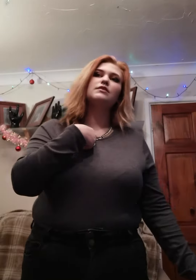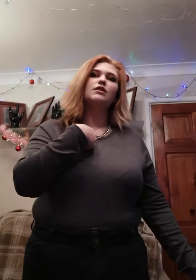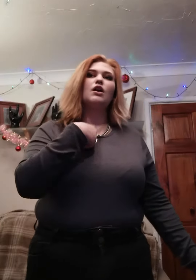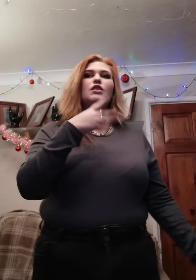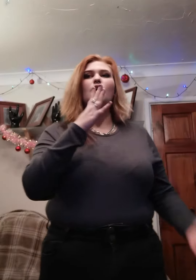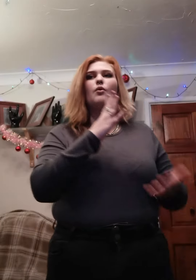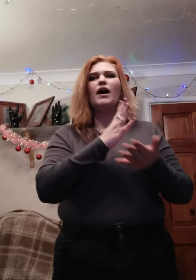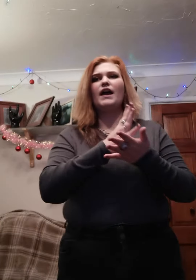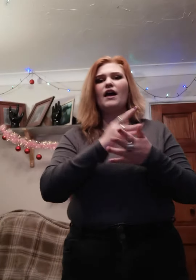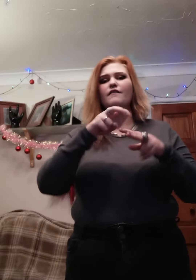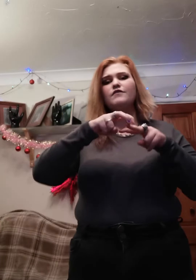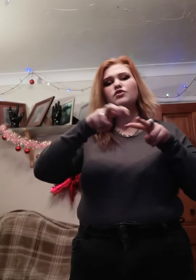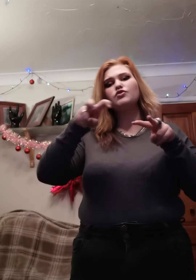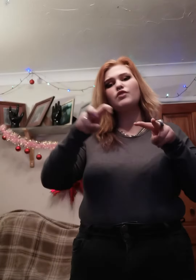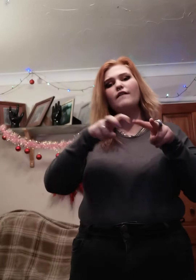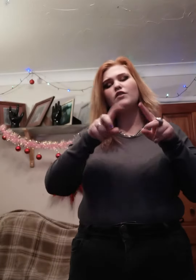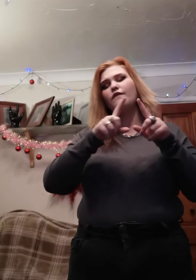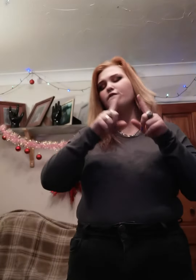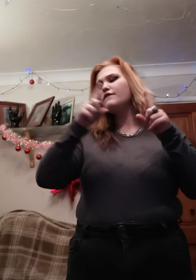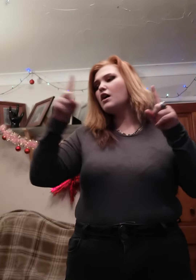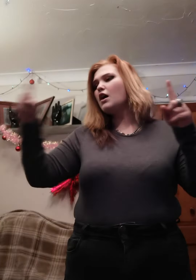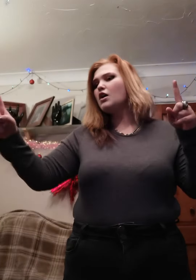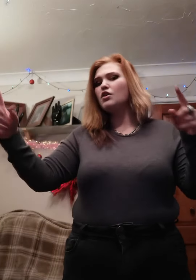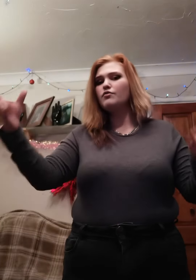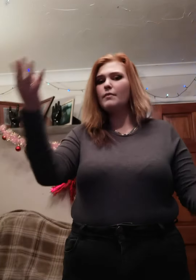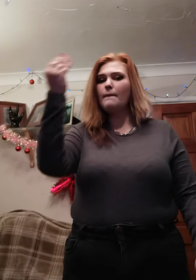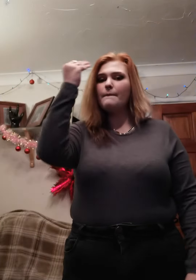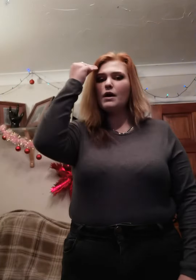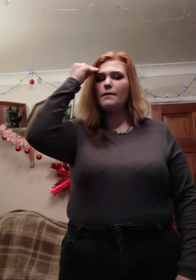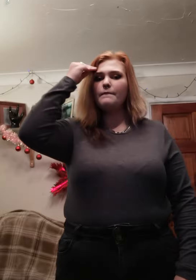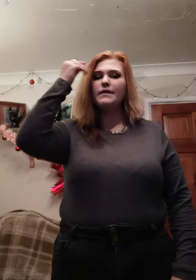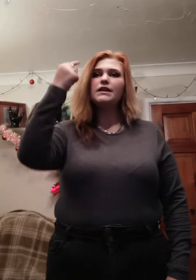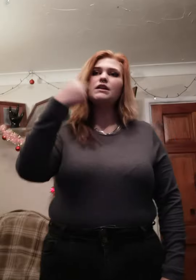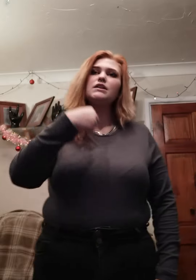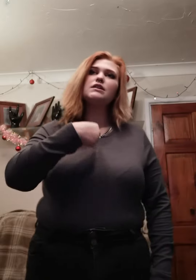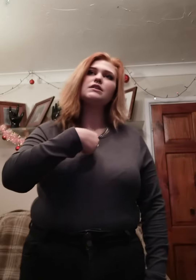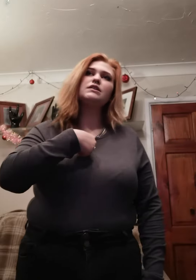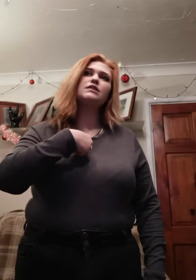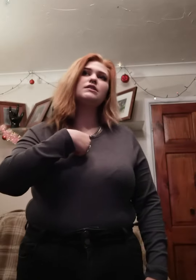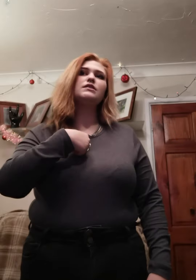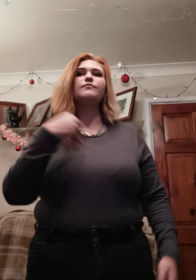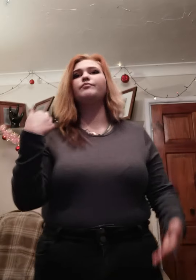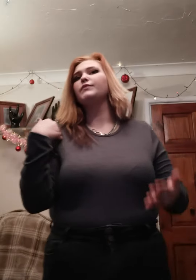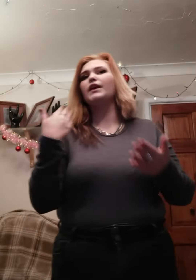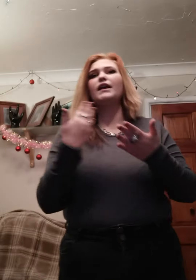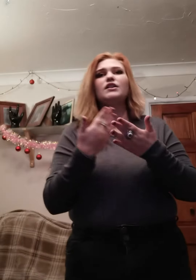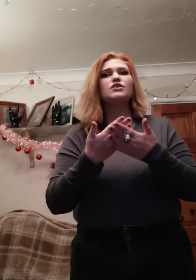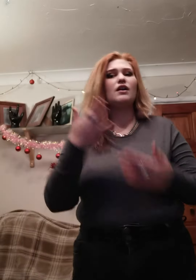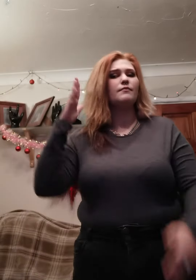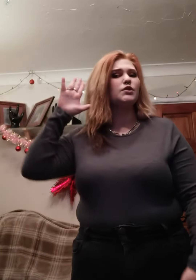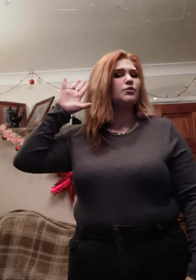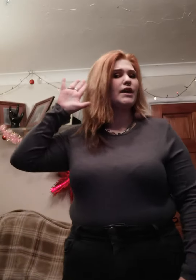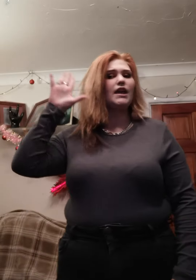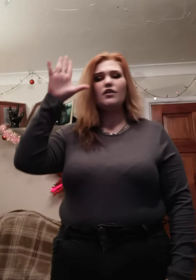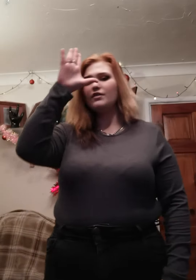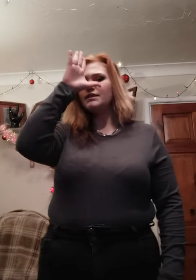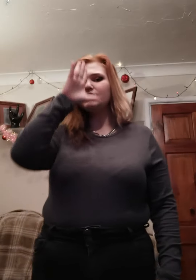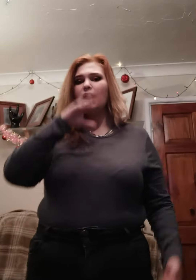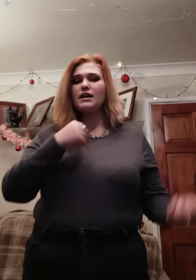though I have to travel far. Remember me, each time you hear a sad